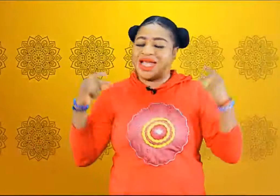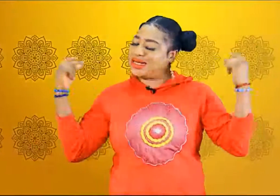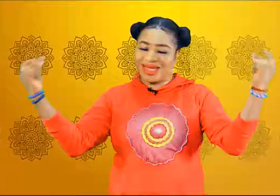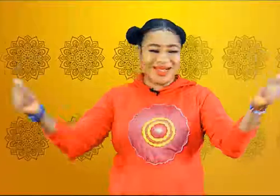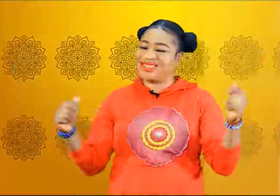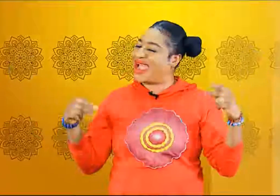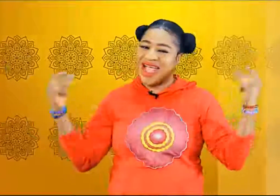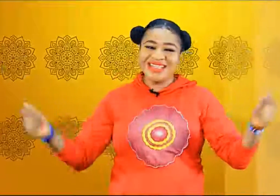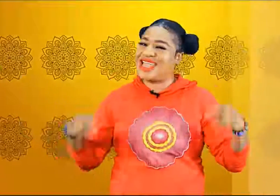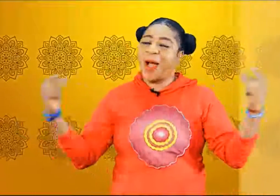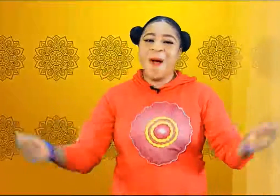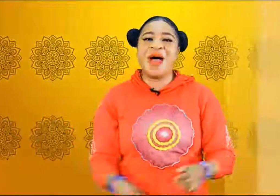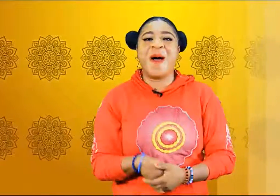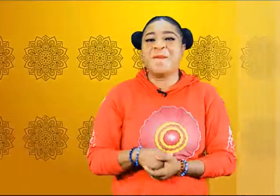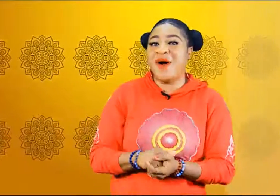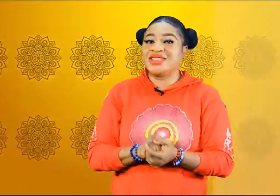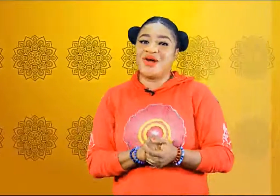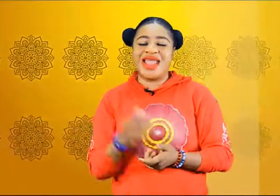me check check check oh my one points going